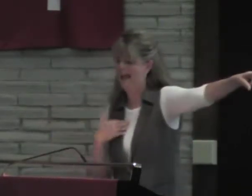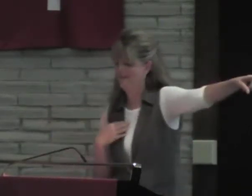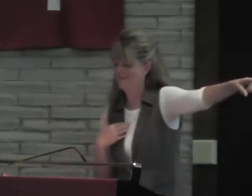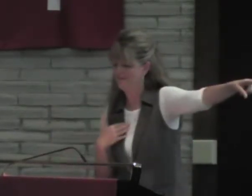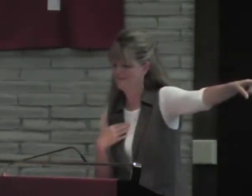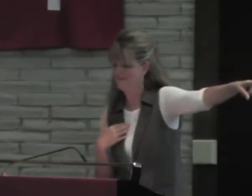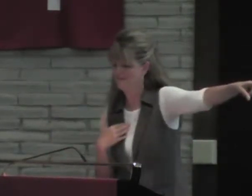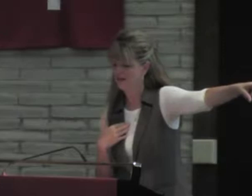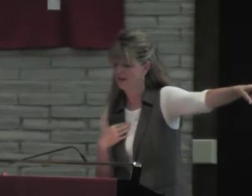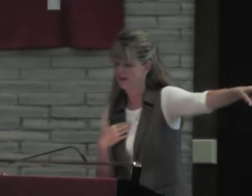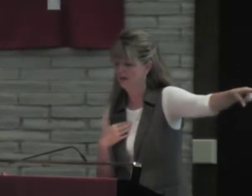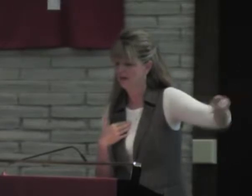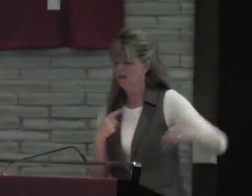I want what they have.